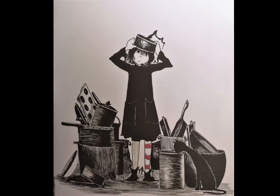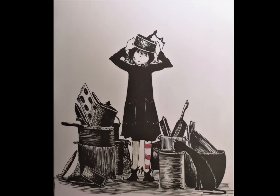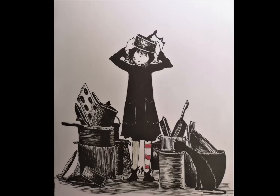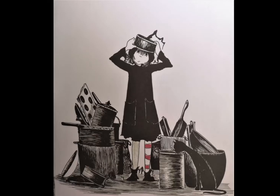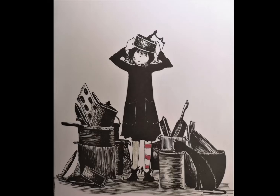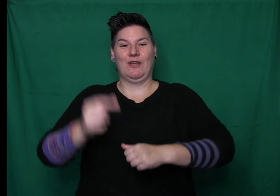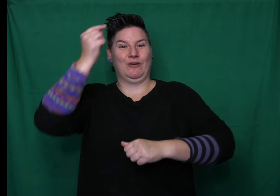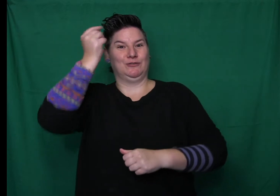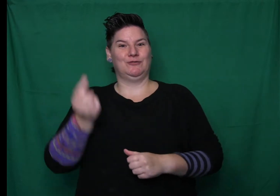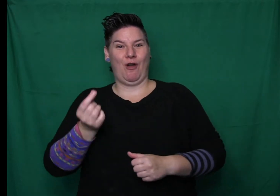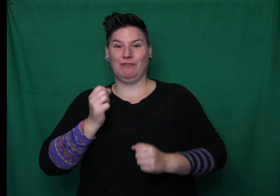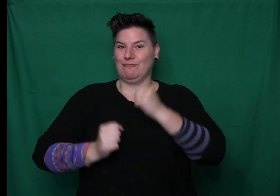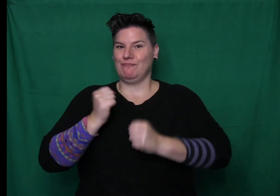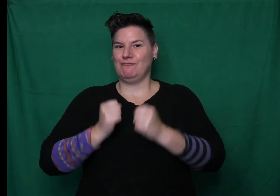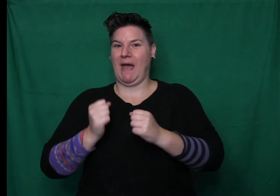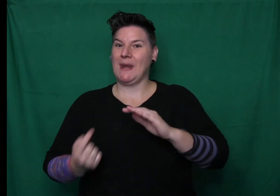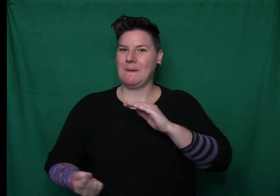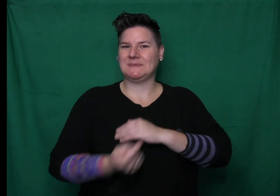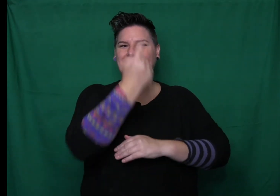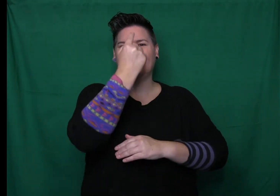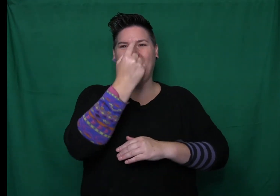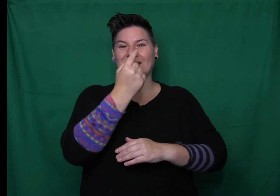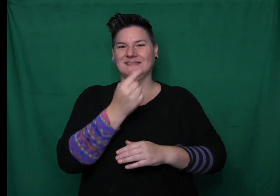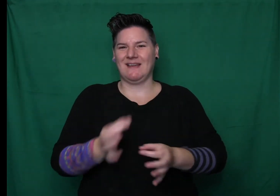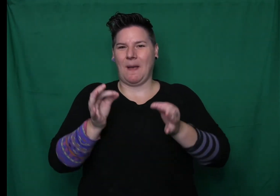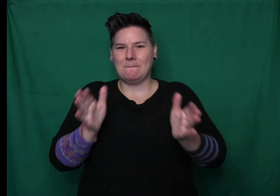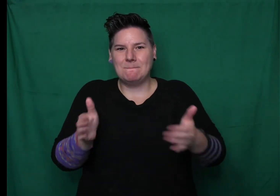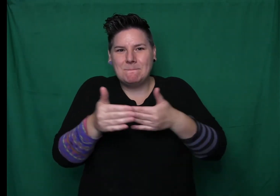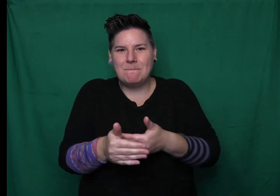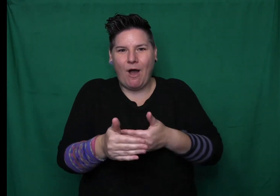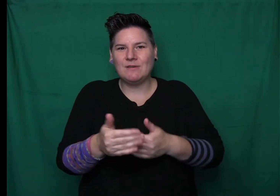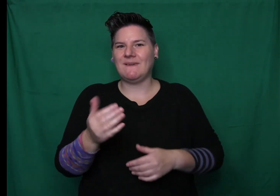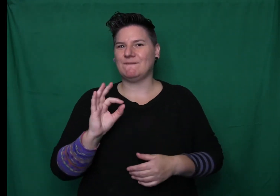ready for the fancy dress ball. And she won't have time to see the play if we don't go quick.